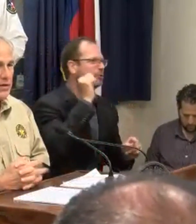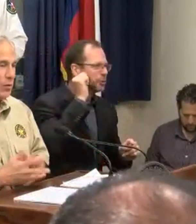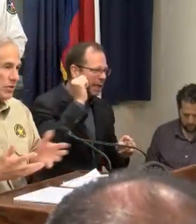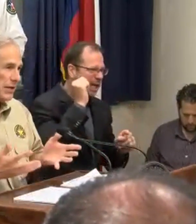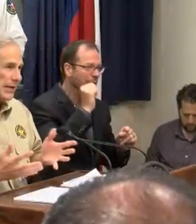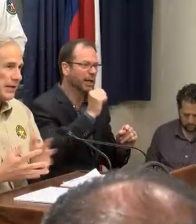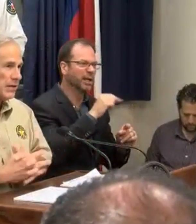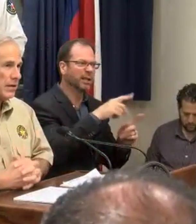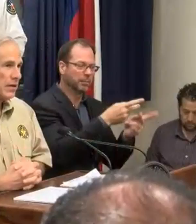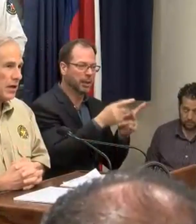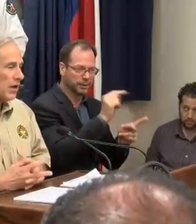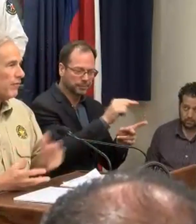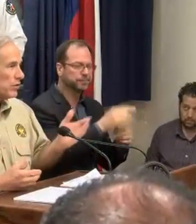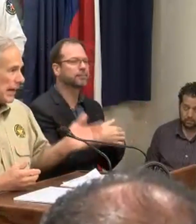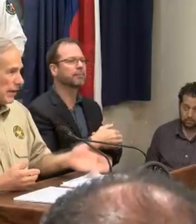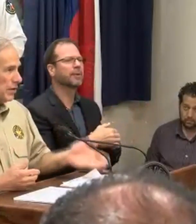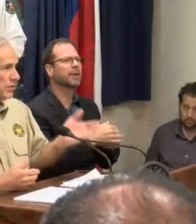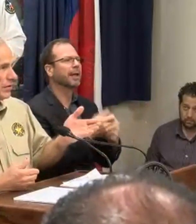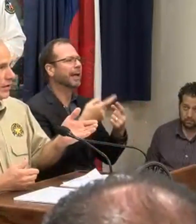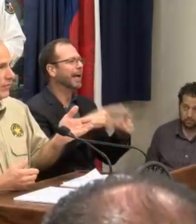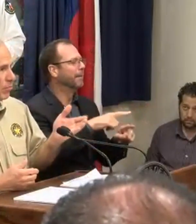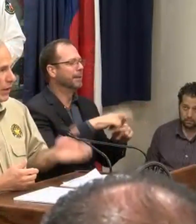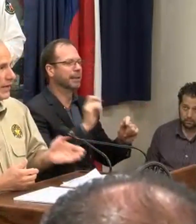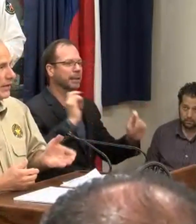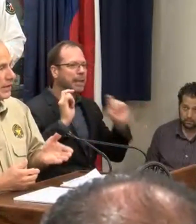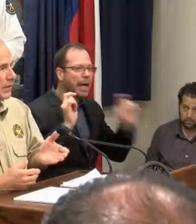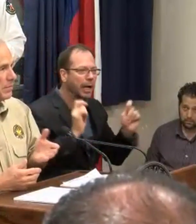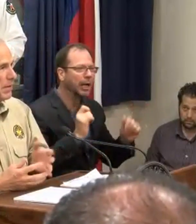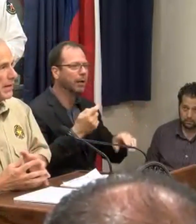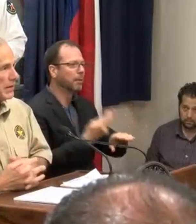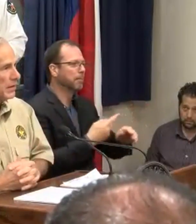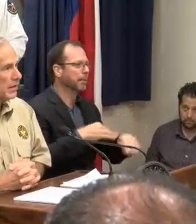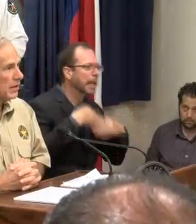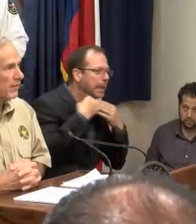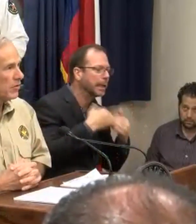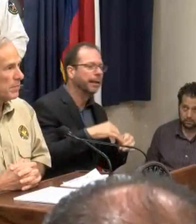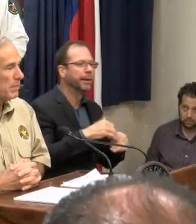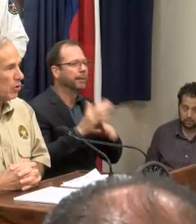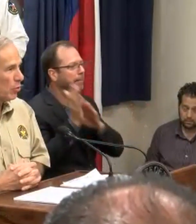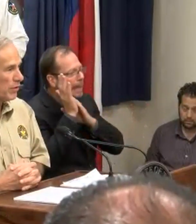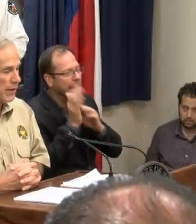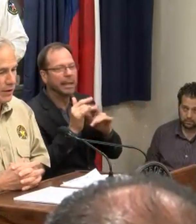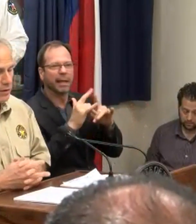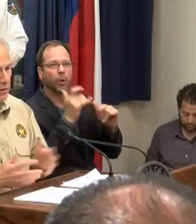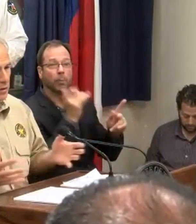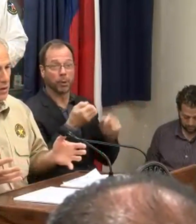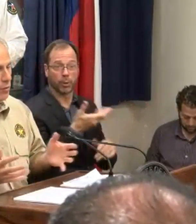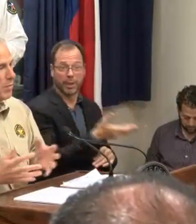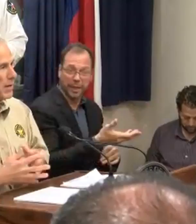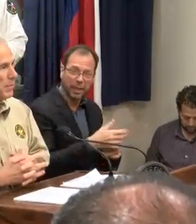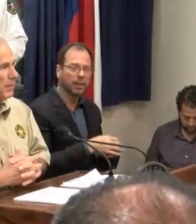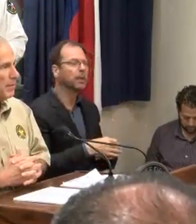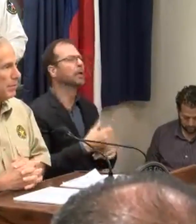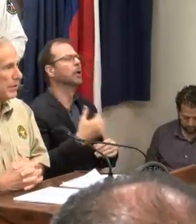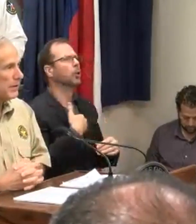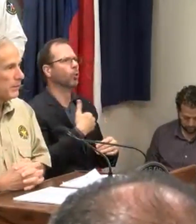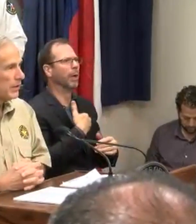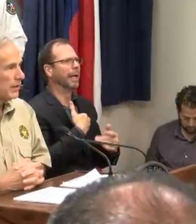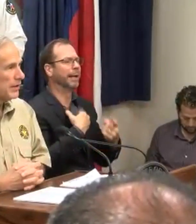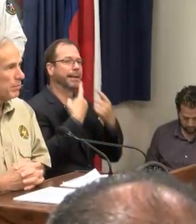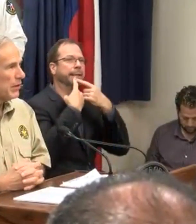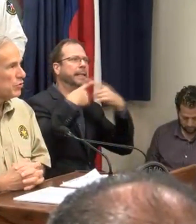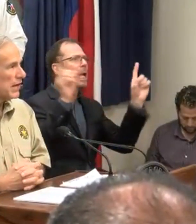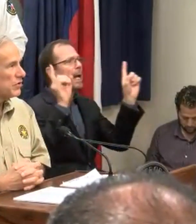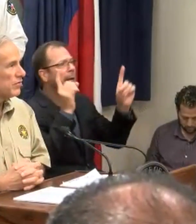there was a need for towels and for blanketing and bedding for the people who were there. We made a public plea,